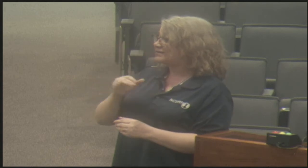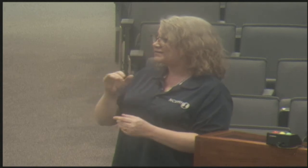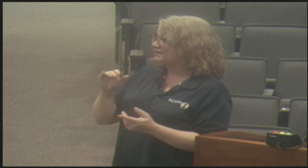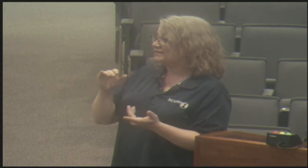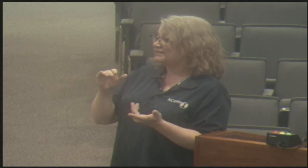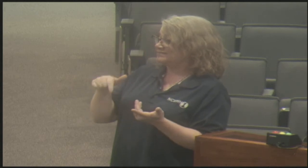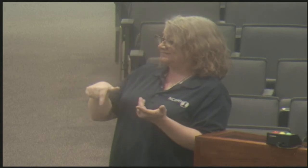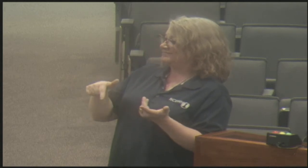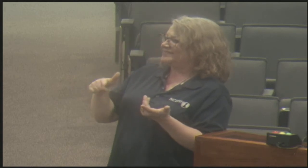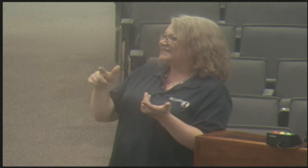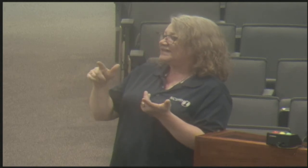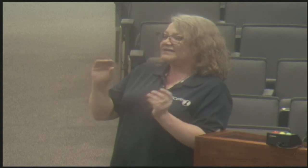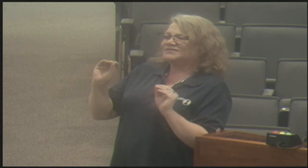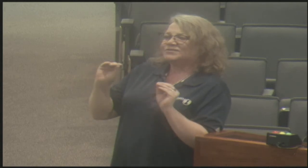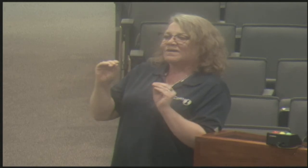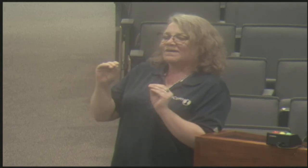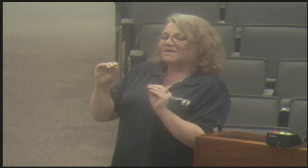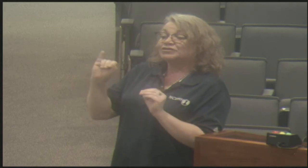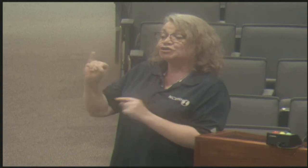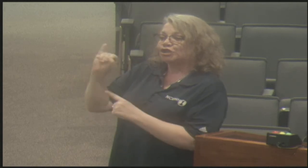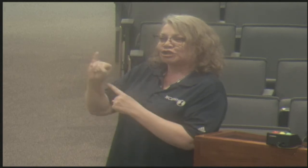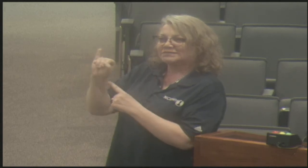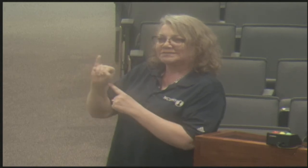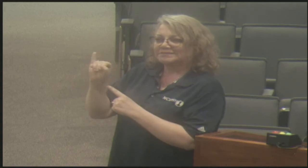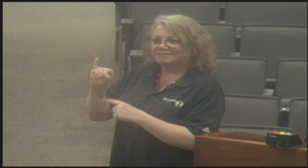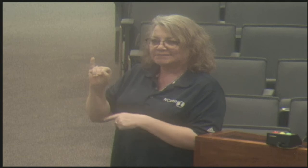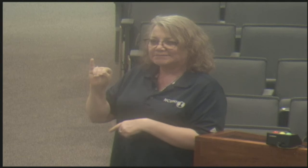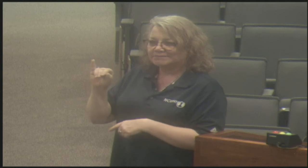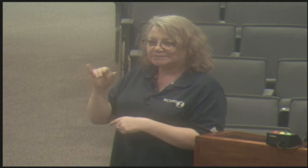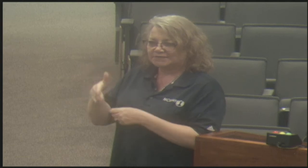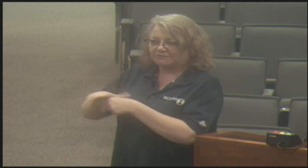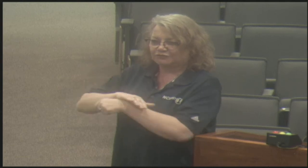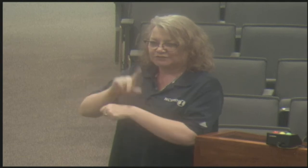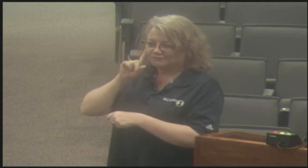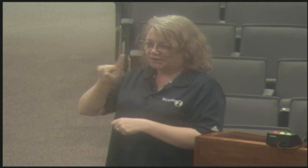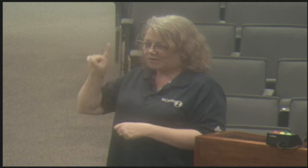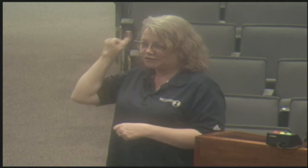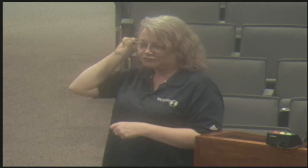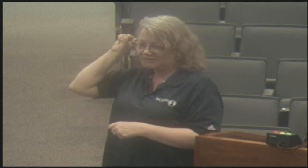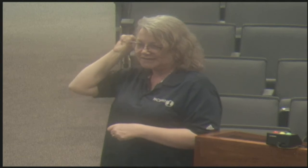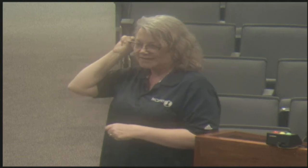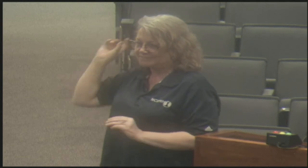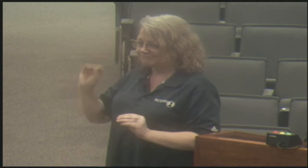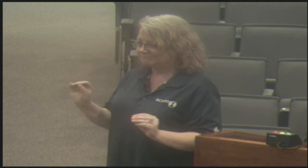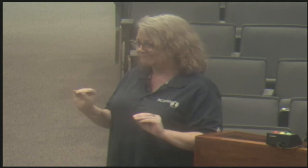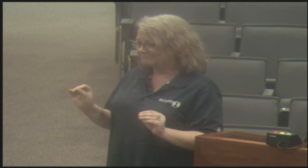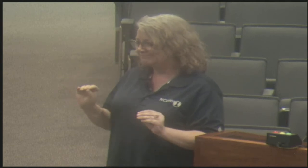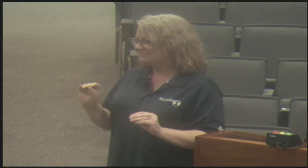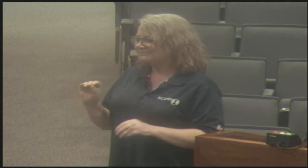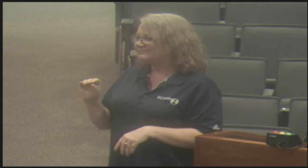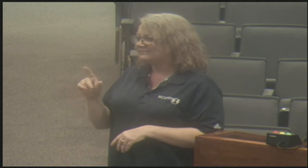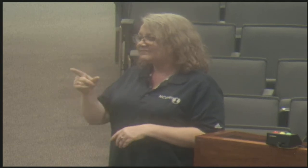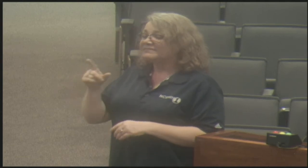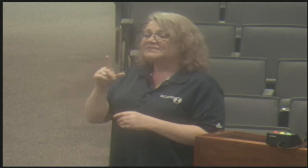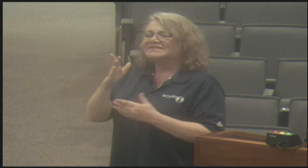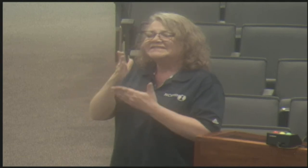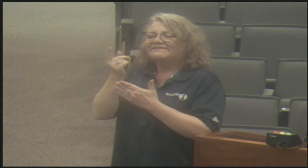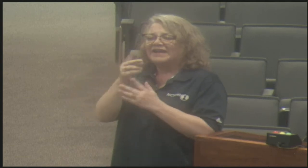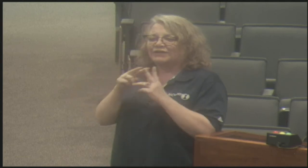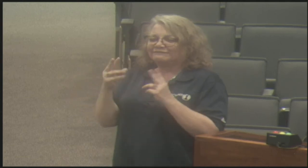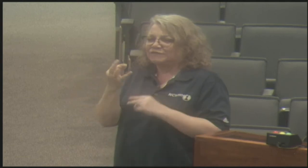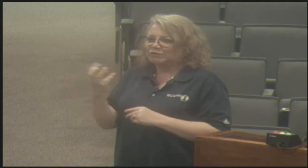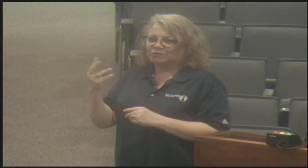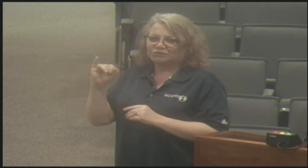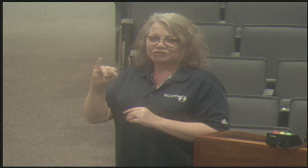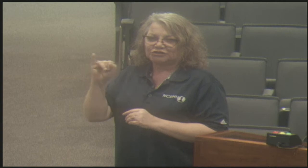that we could refurbish them and then present them to individuals who may not be able to get them any other way. We know that insurance doesn't